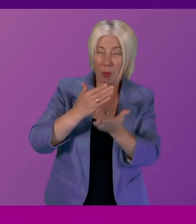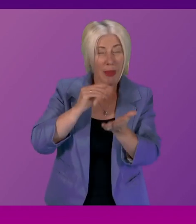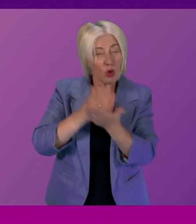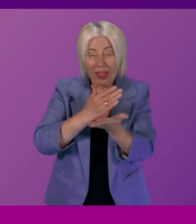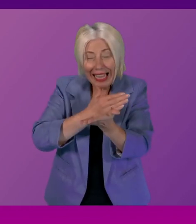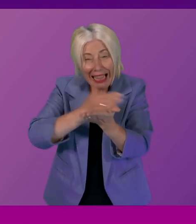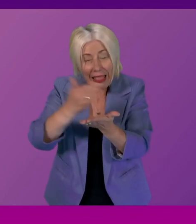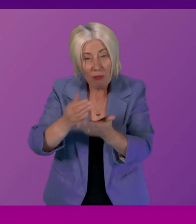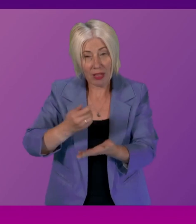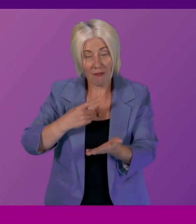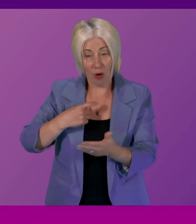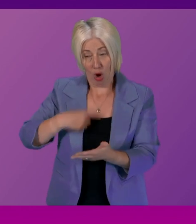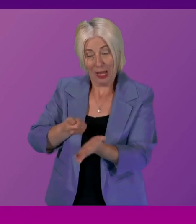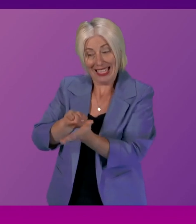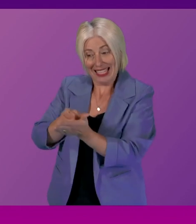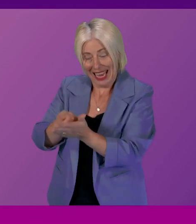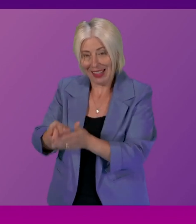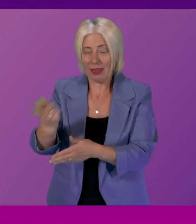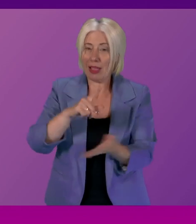landlords will be coming imminently